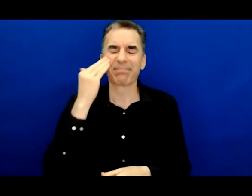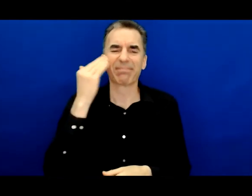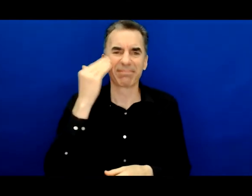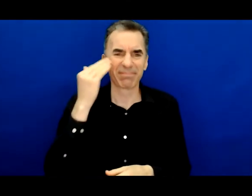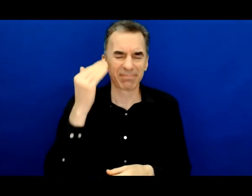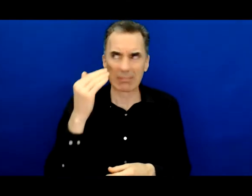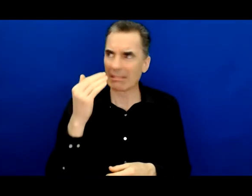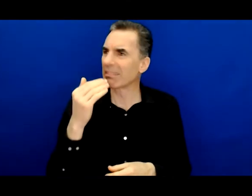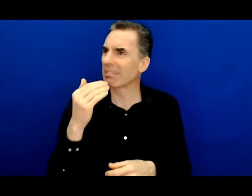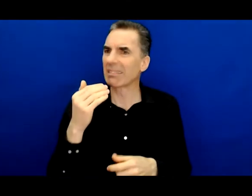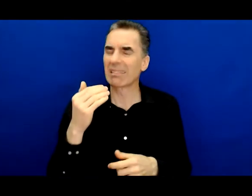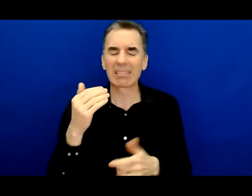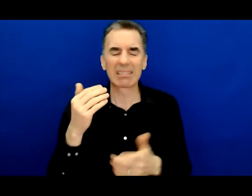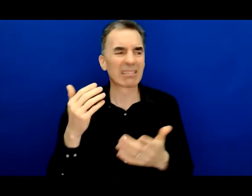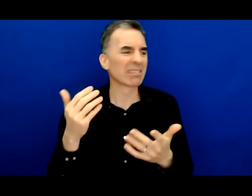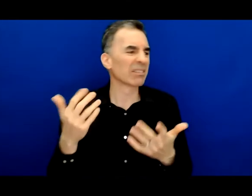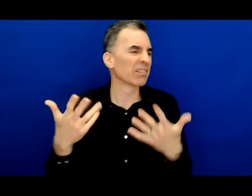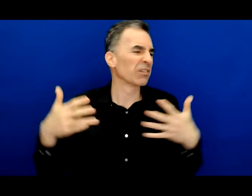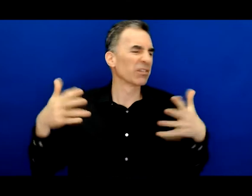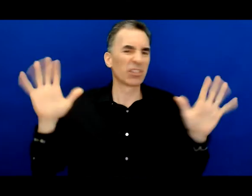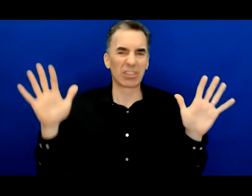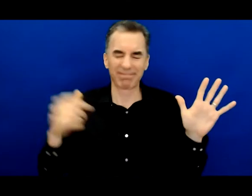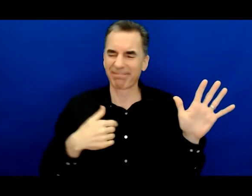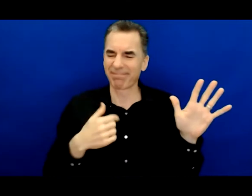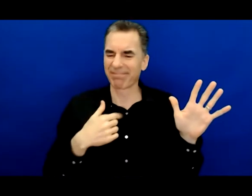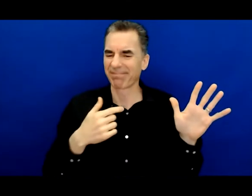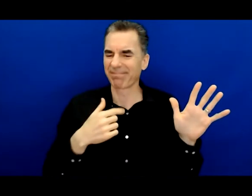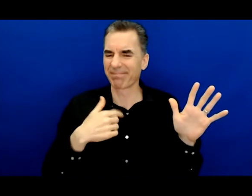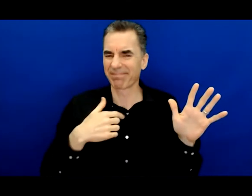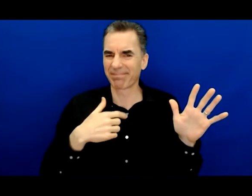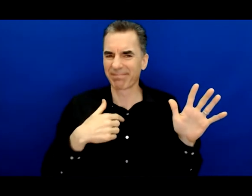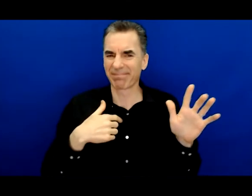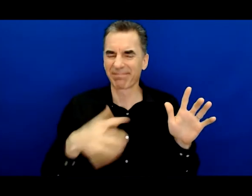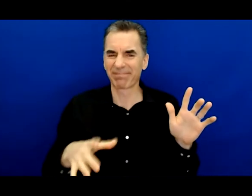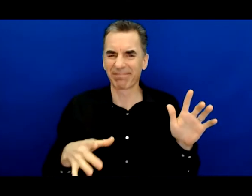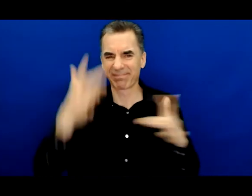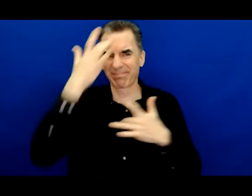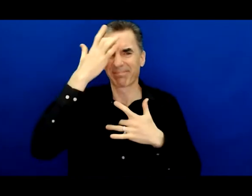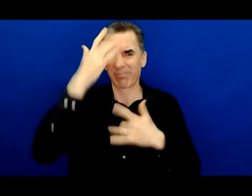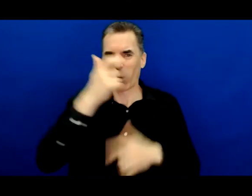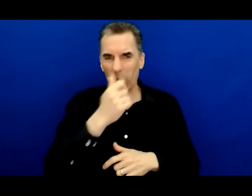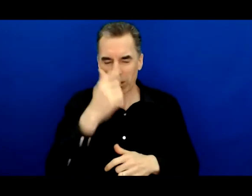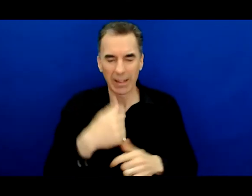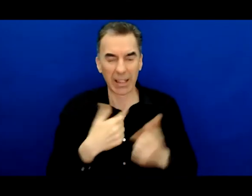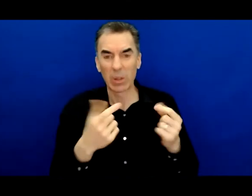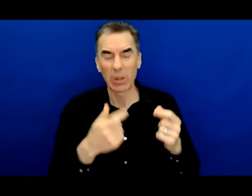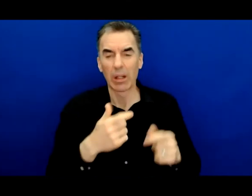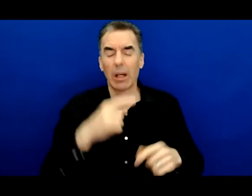know it was too late for wishful thinking. I had caught a cold. I began to sneeze and quickly ran through a roll of toilet tissue.